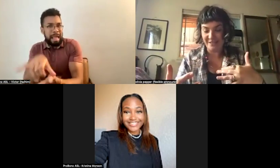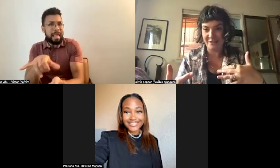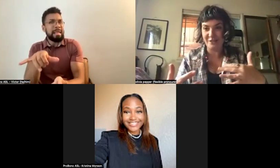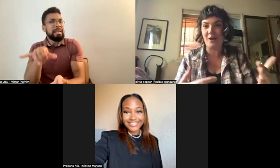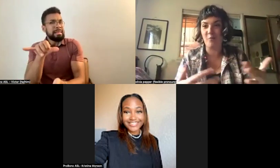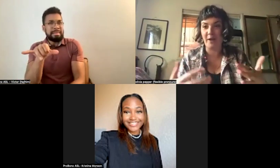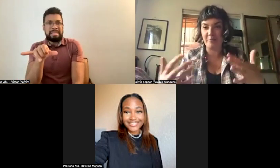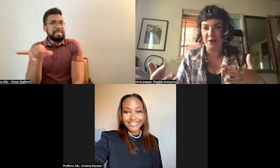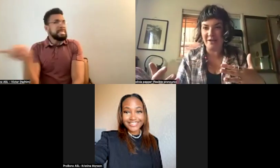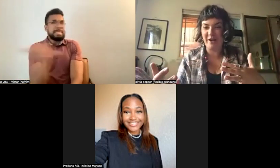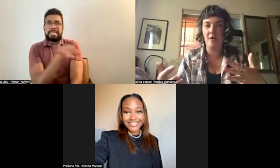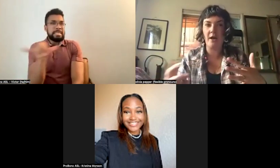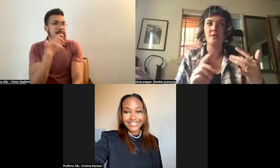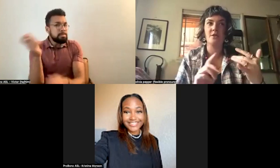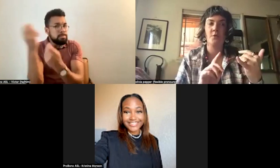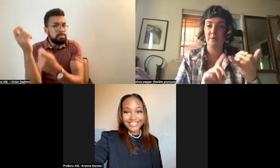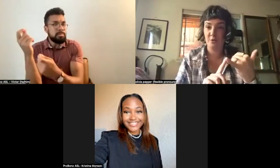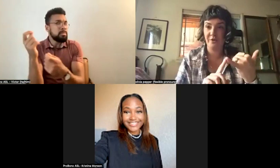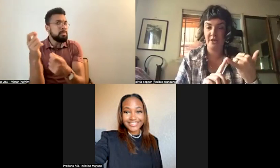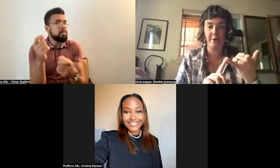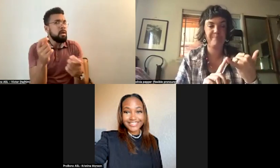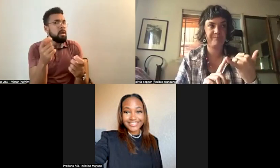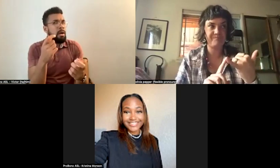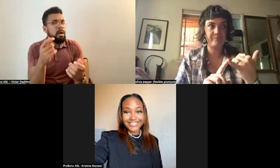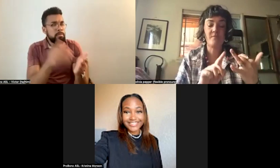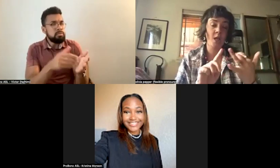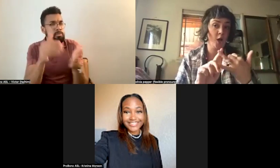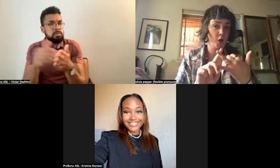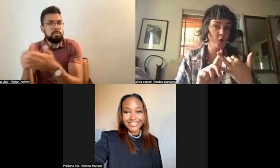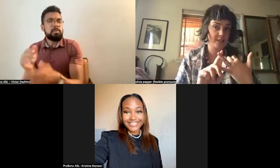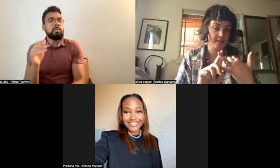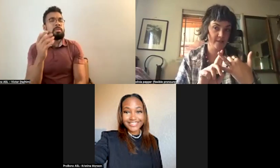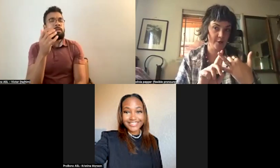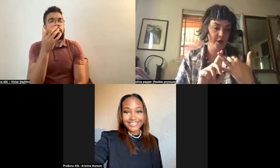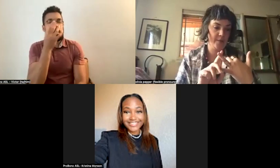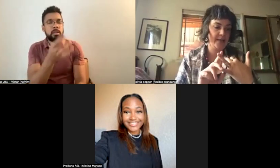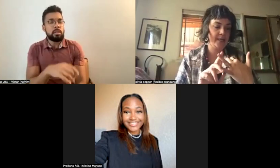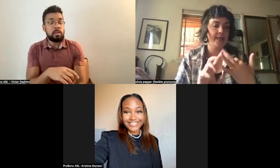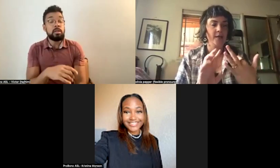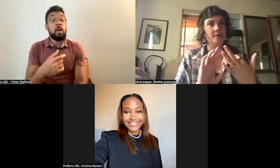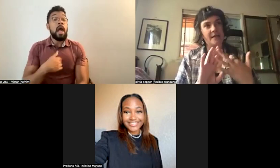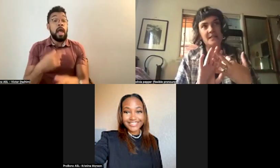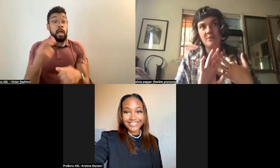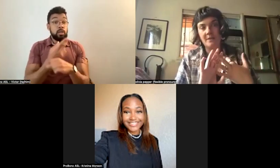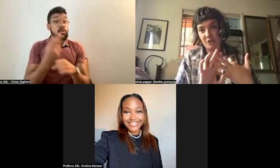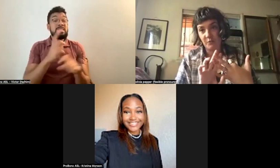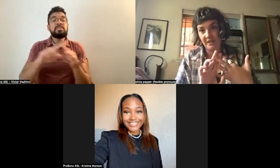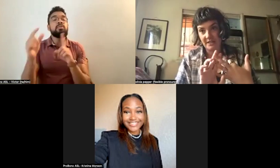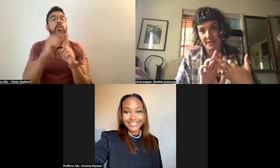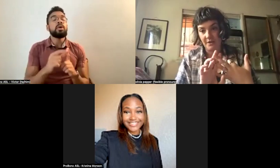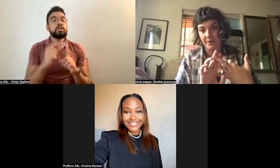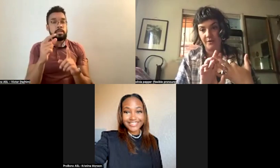to describe what I'm talking about, I use ritual theater, occult theater, and sometimes